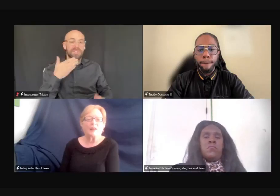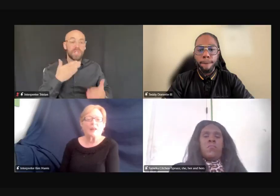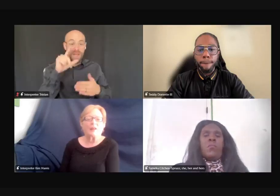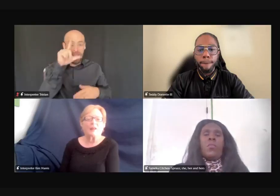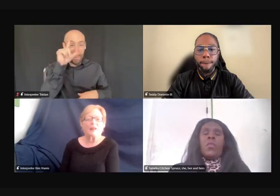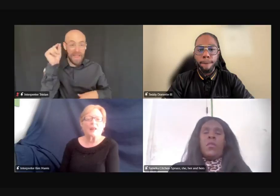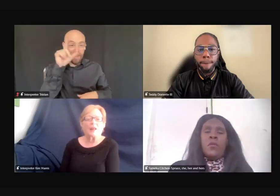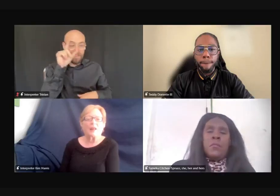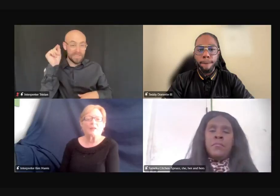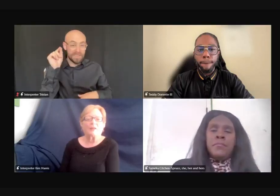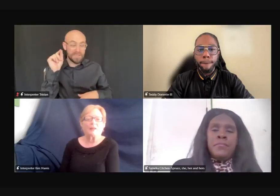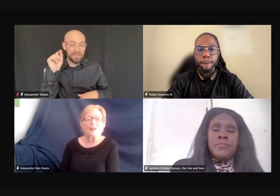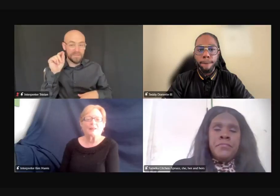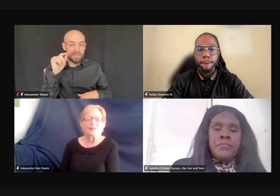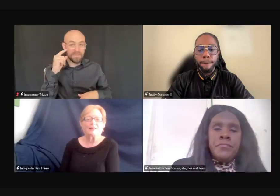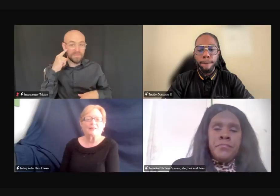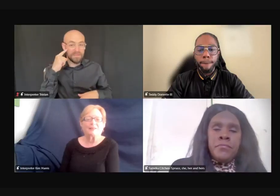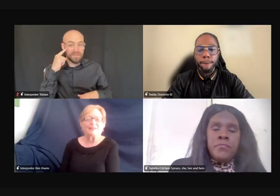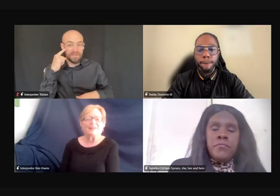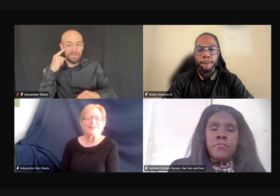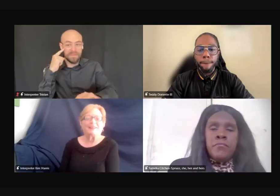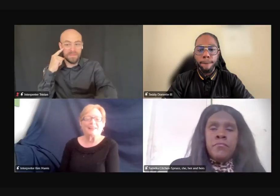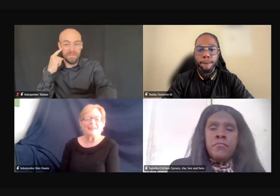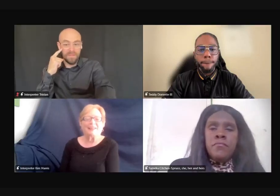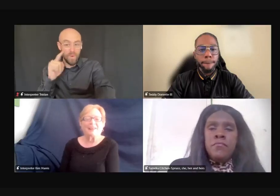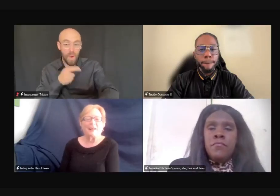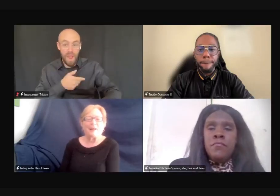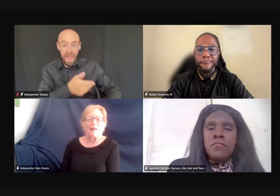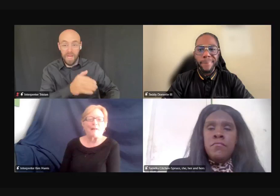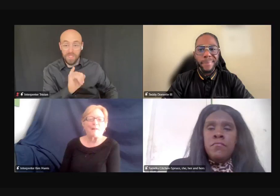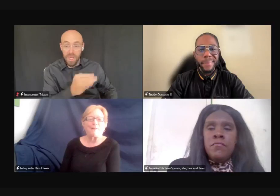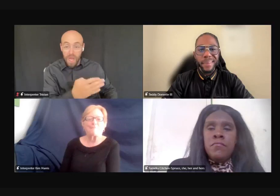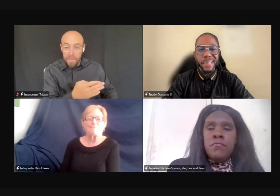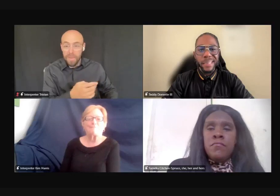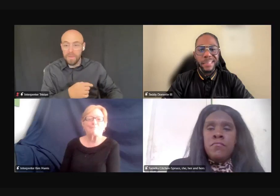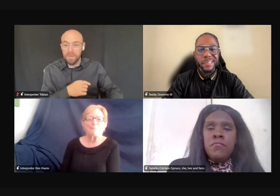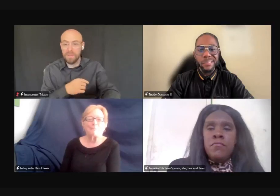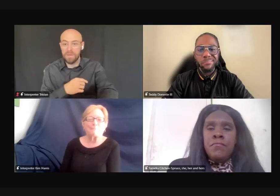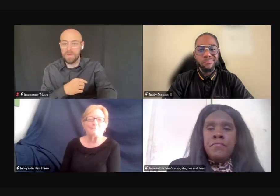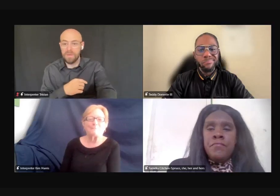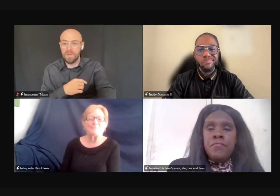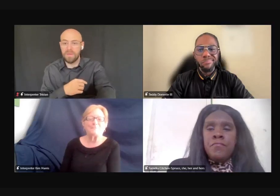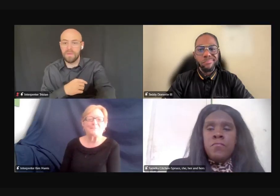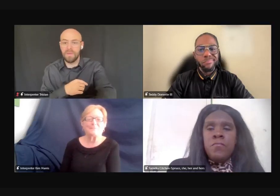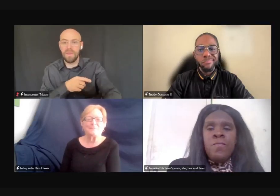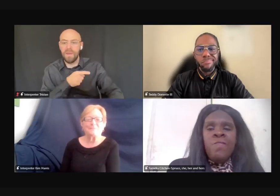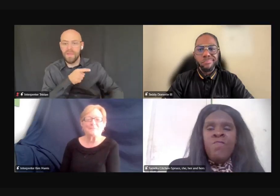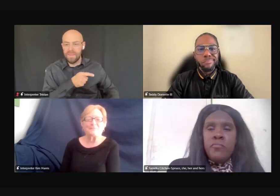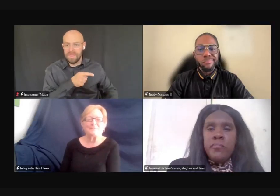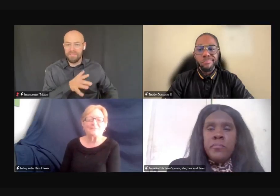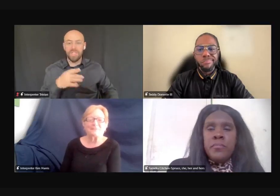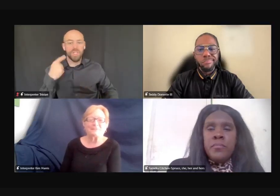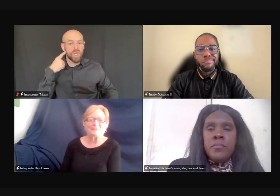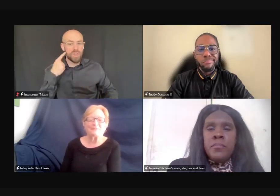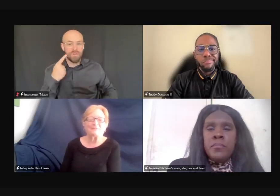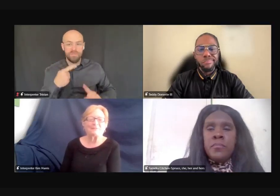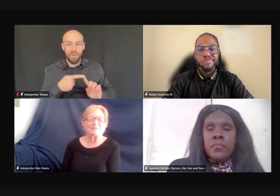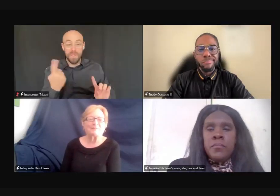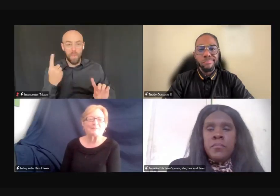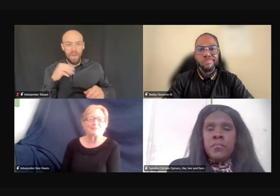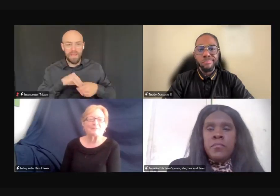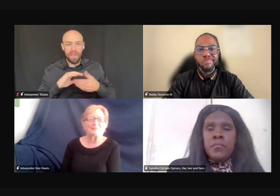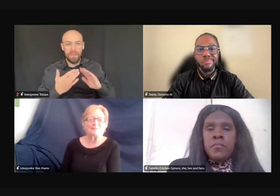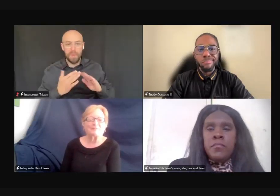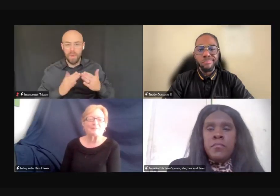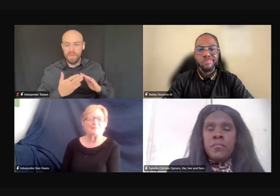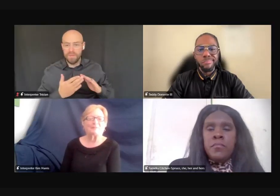glasses to get a job? They say they heard that from a person in the community. They